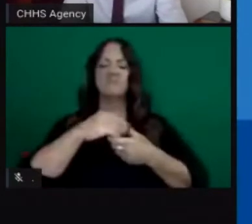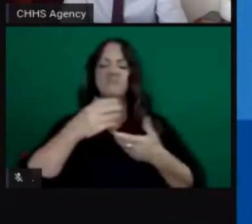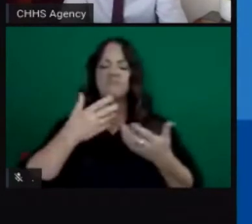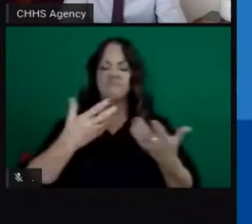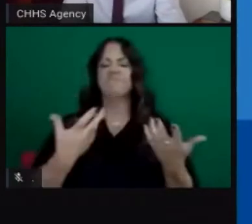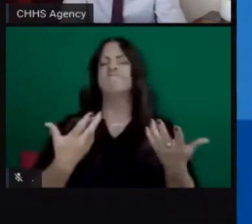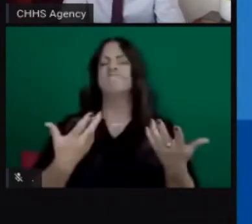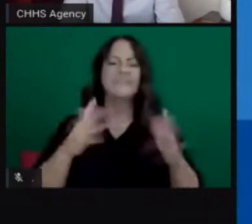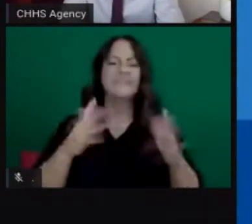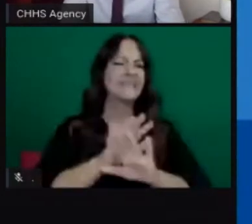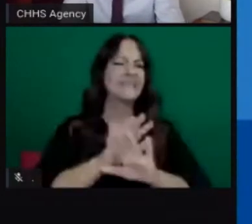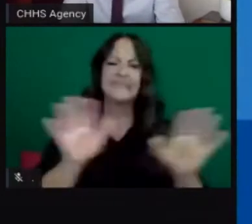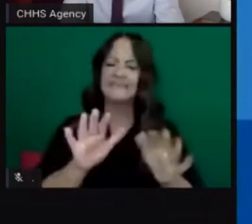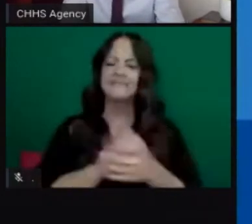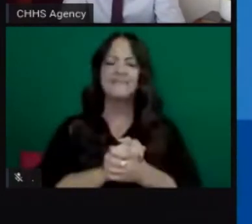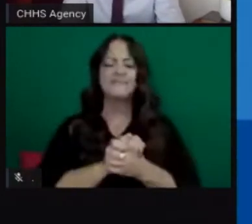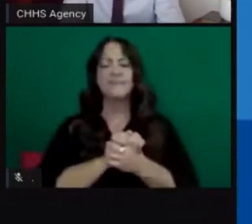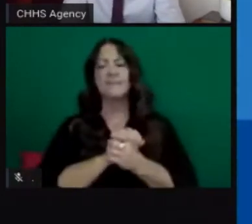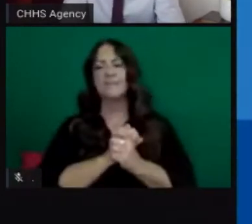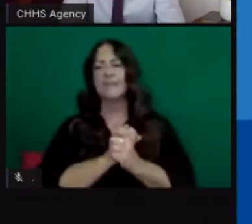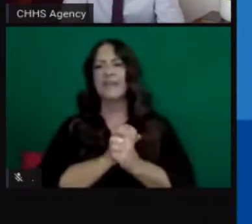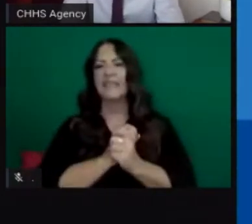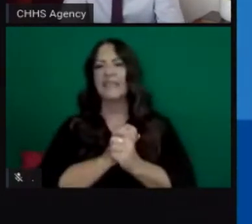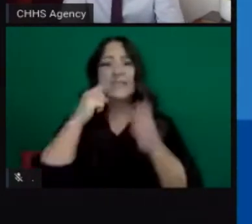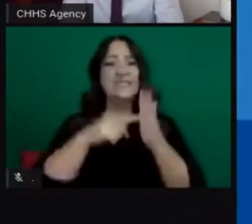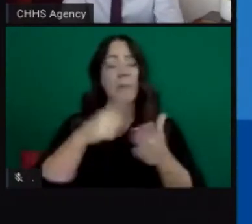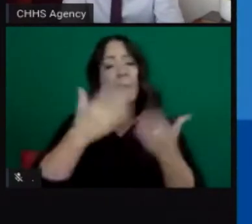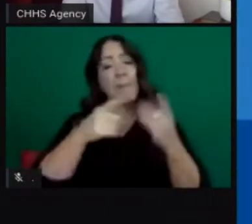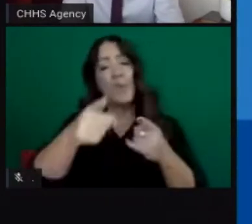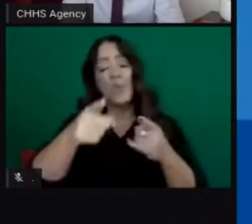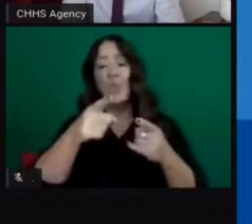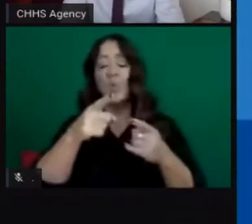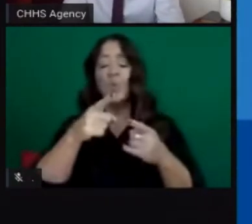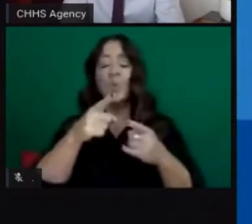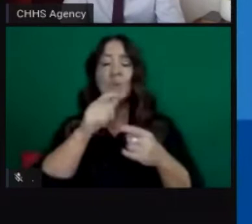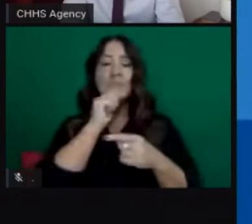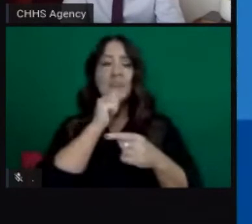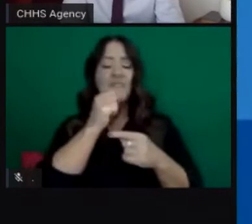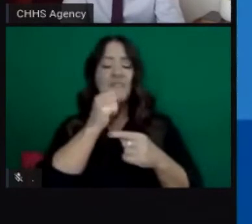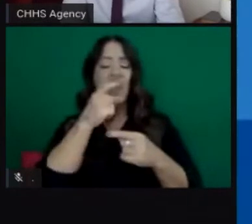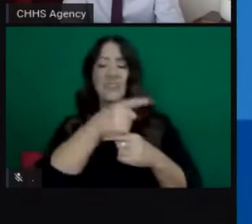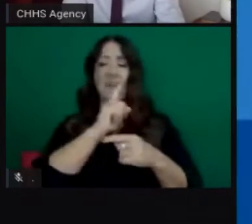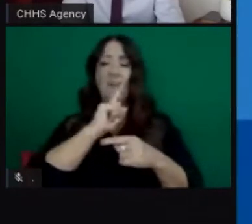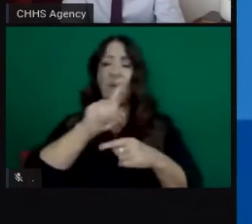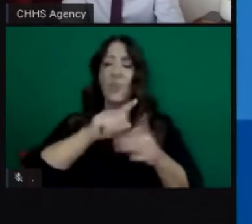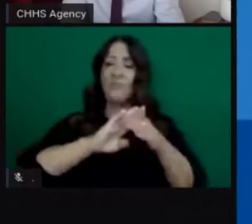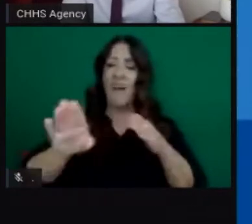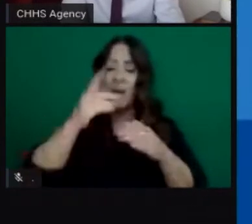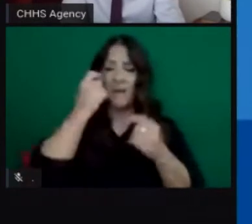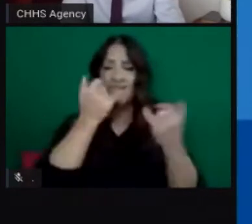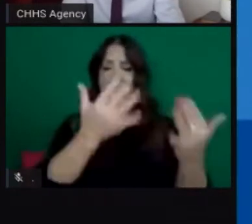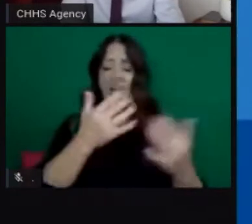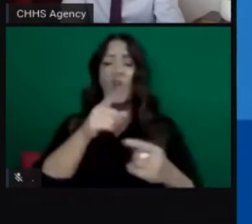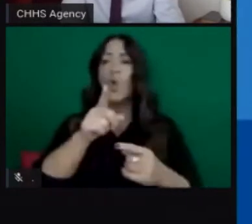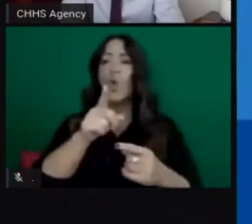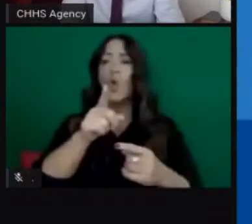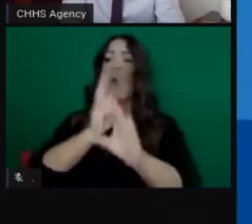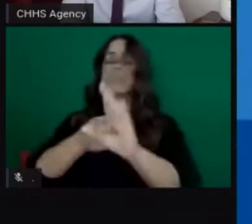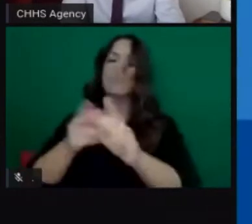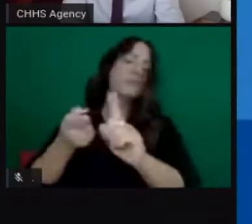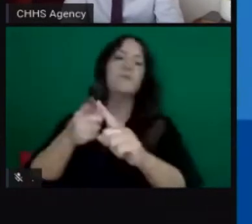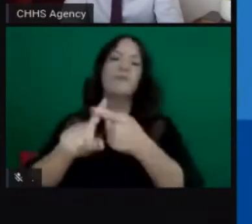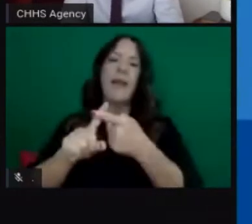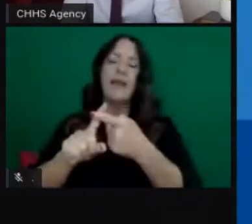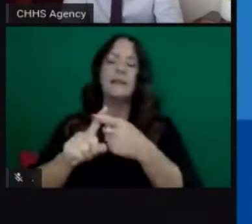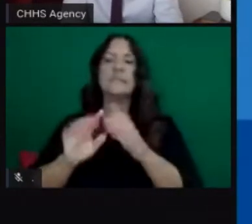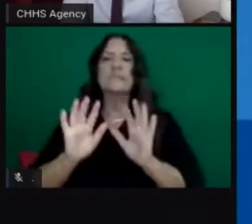shelter at a friend's house who you haven't seen in weeks maybe even months and having that opportunity to do it safely wearing